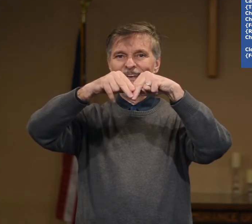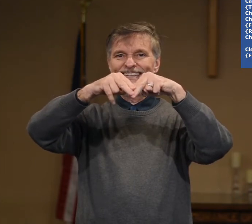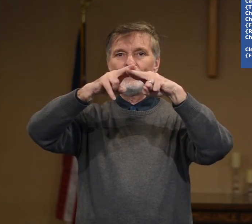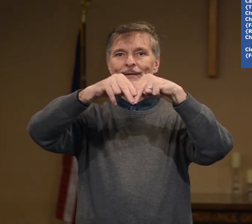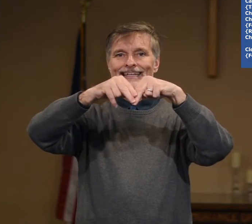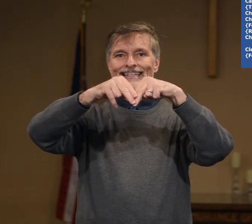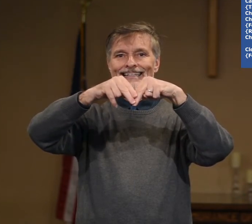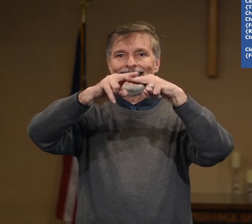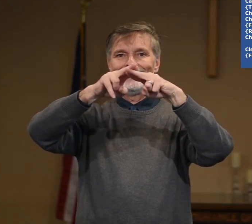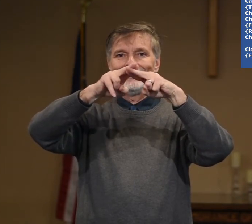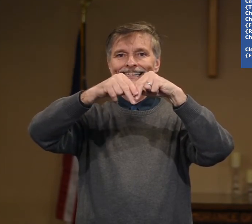Depend.